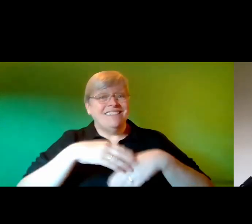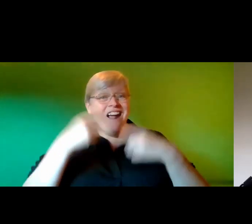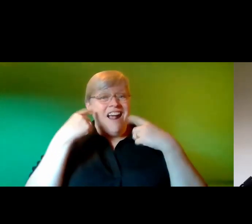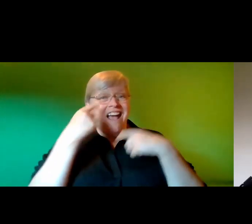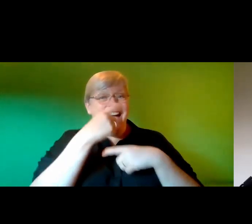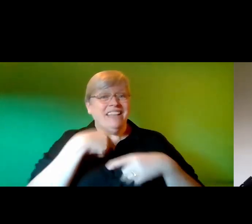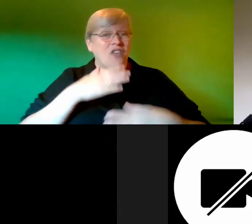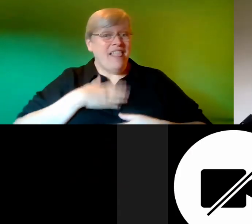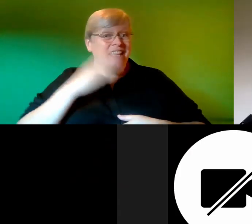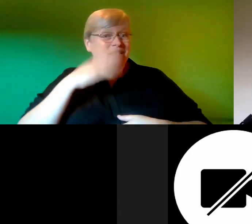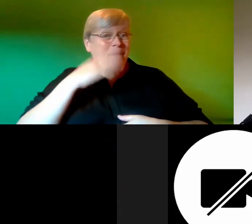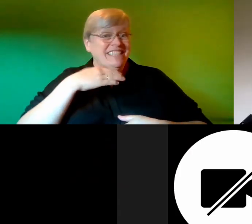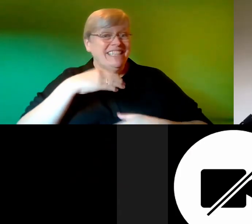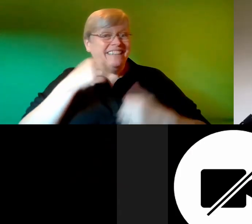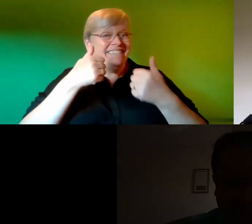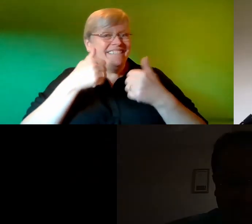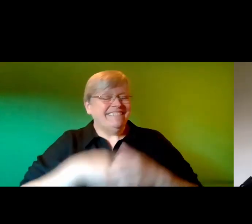thank you